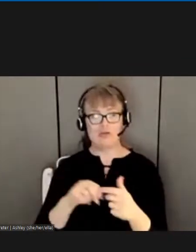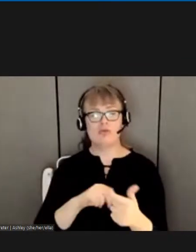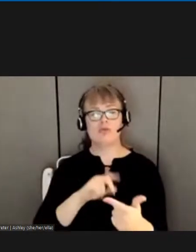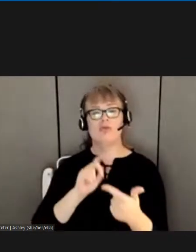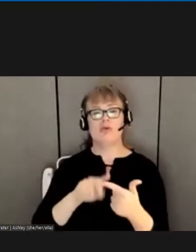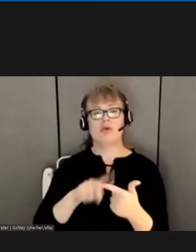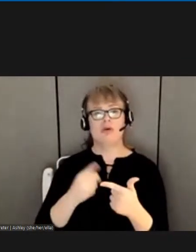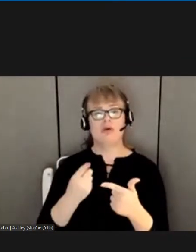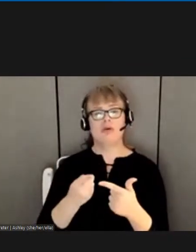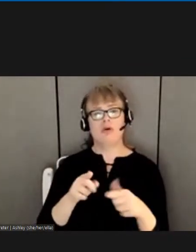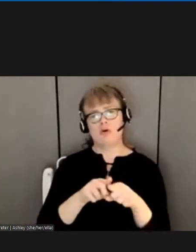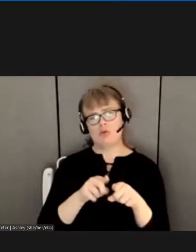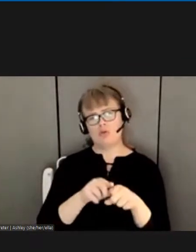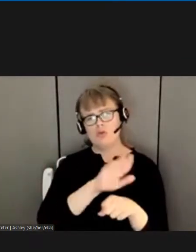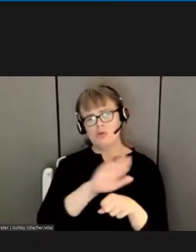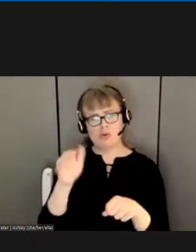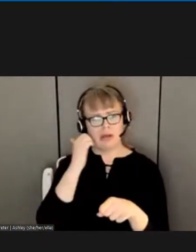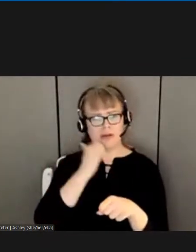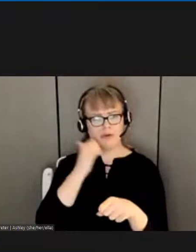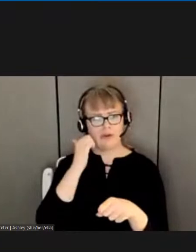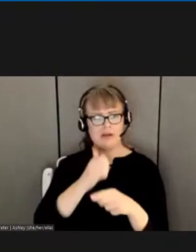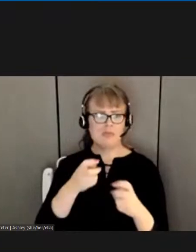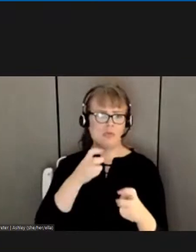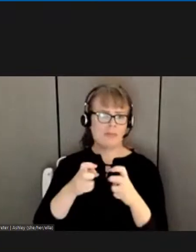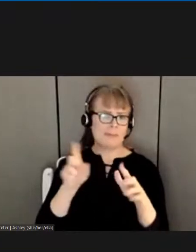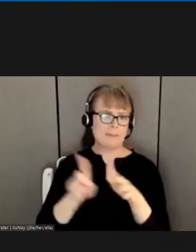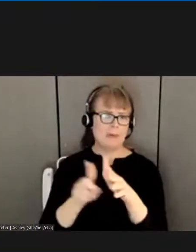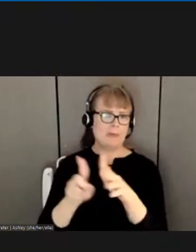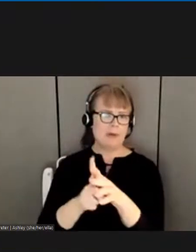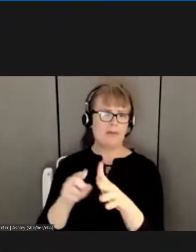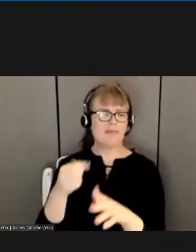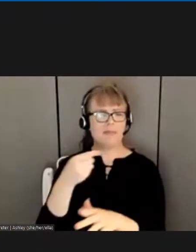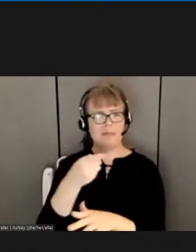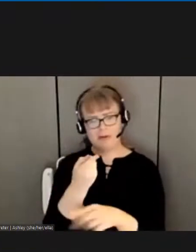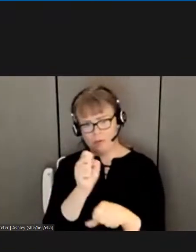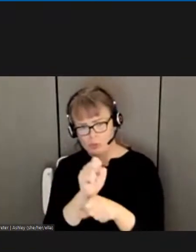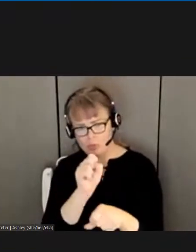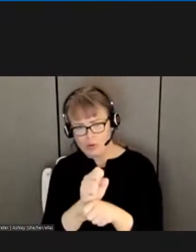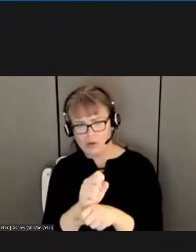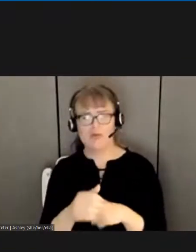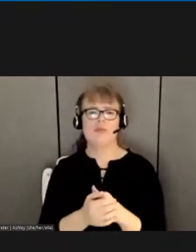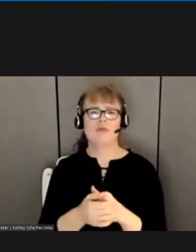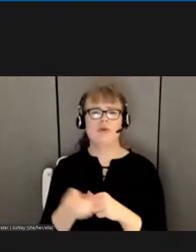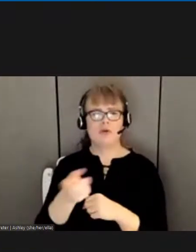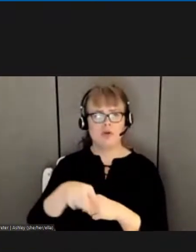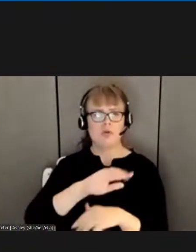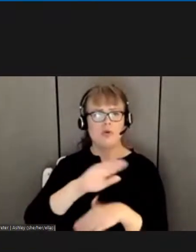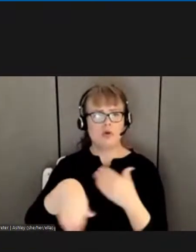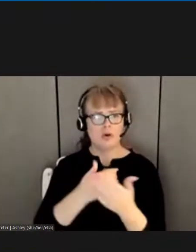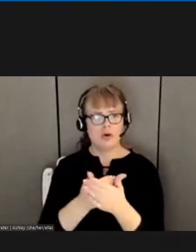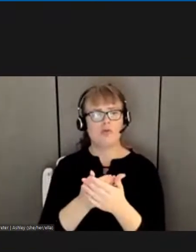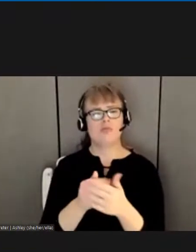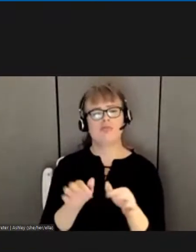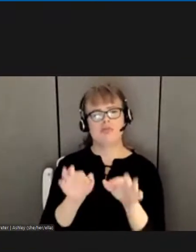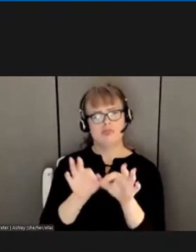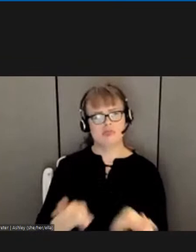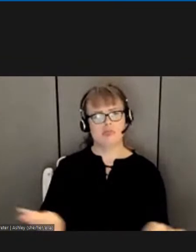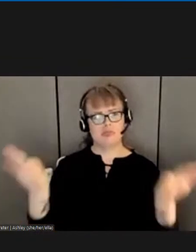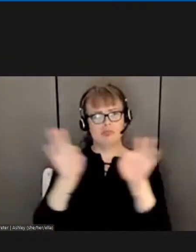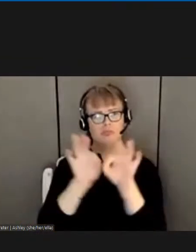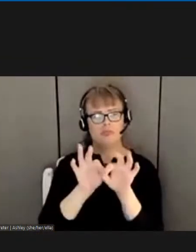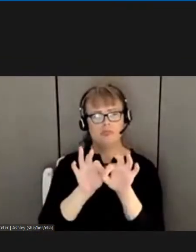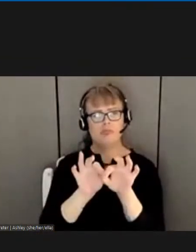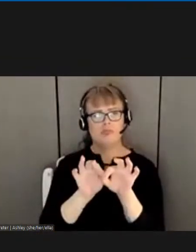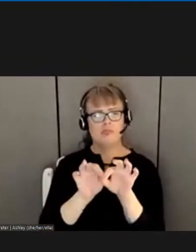you're all declared essential and provided vital you are all declared essential improved